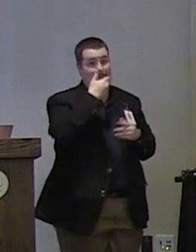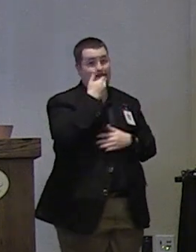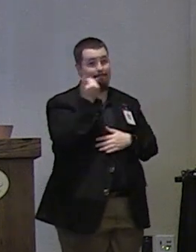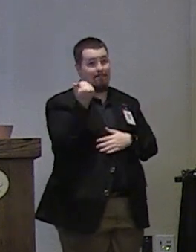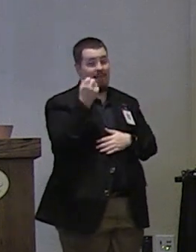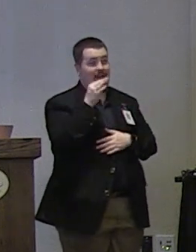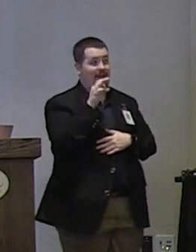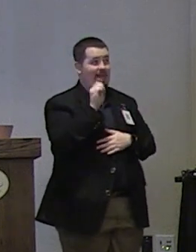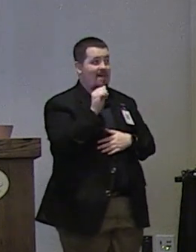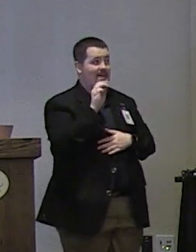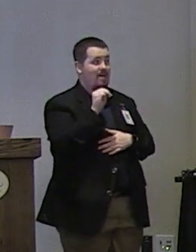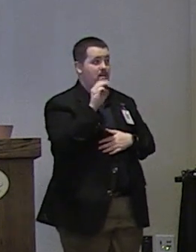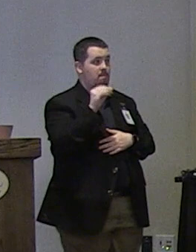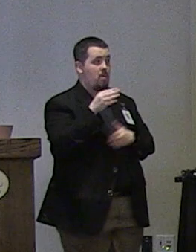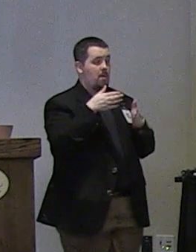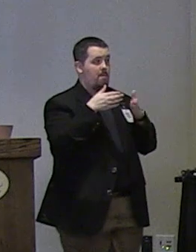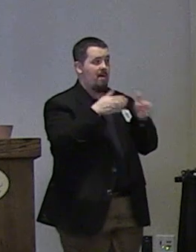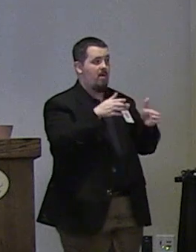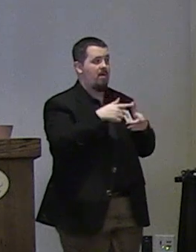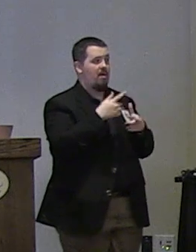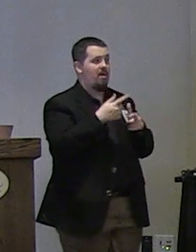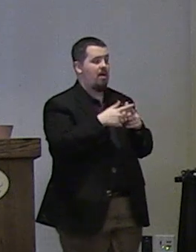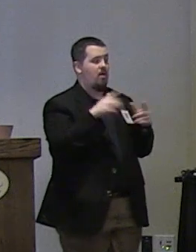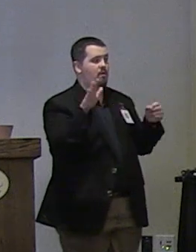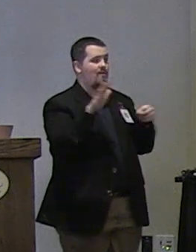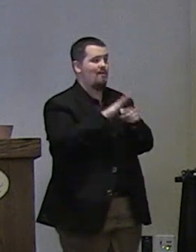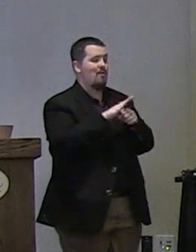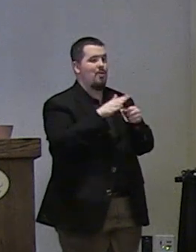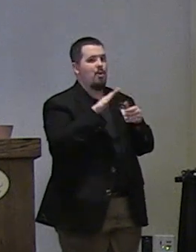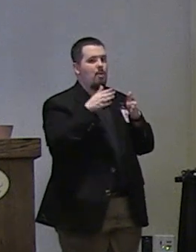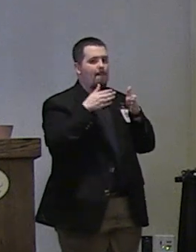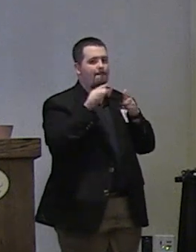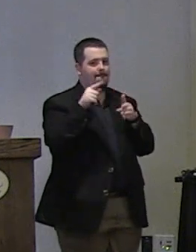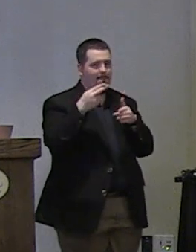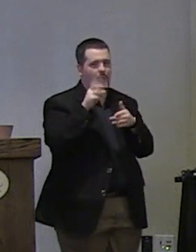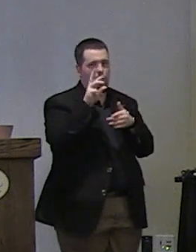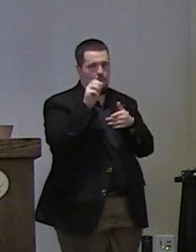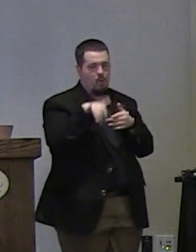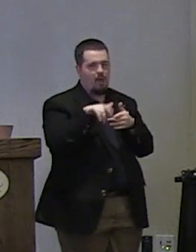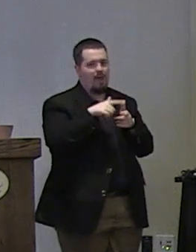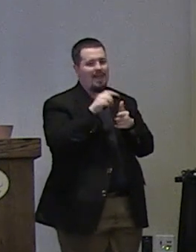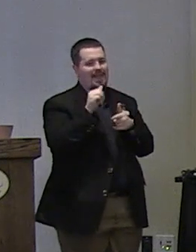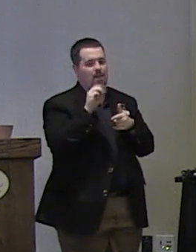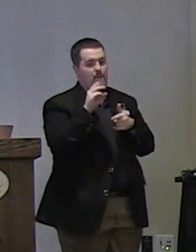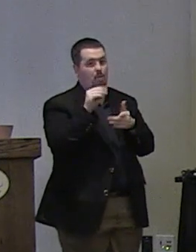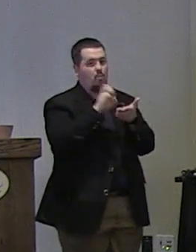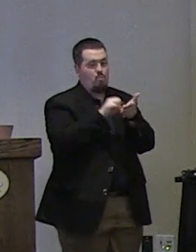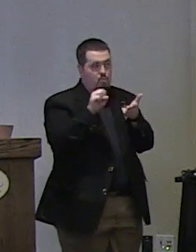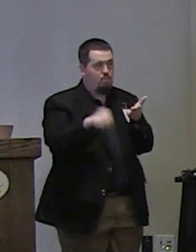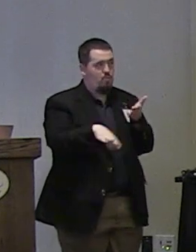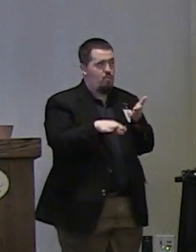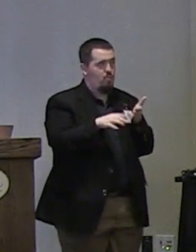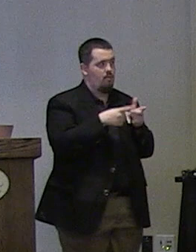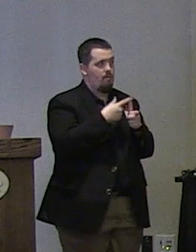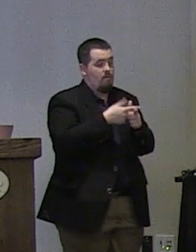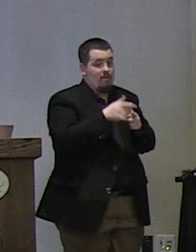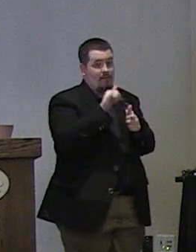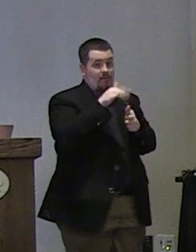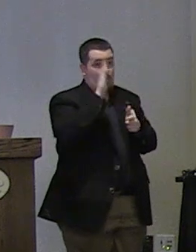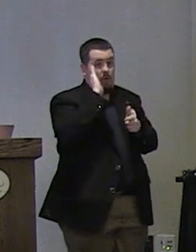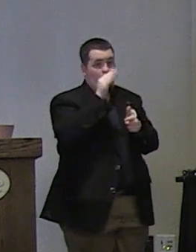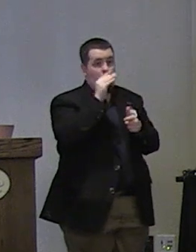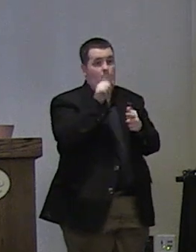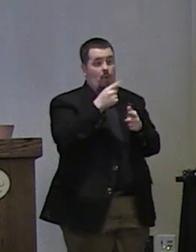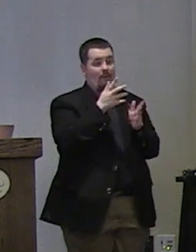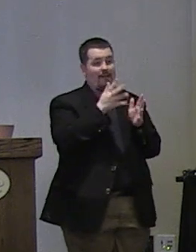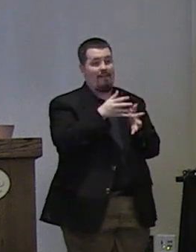of the amo pathway and the absolute pathway and the amo pathway being removed that would of course only